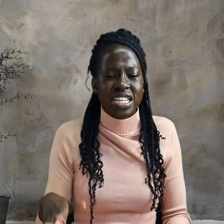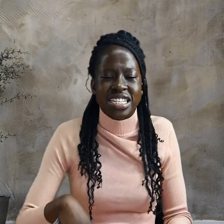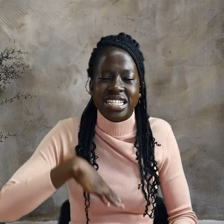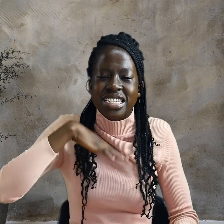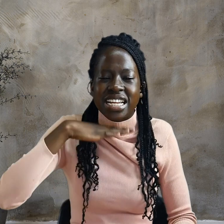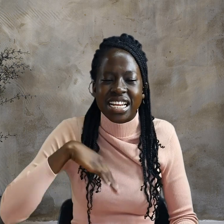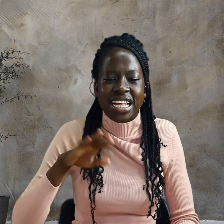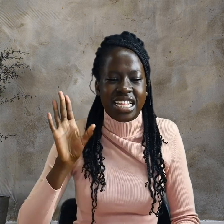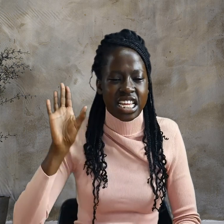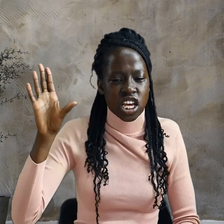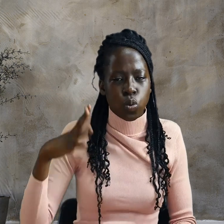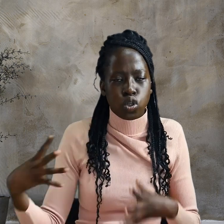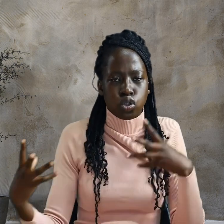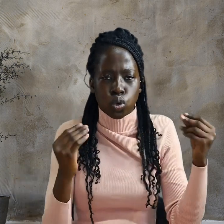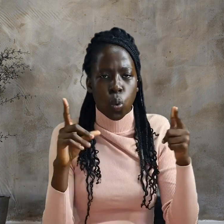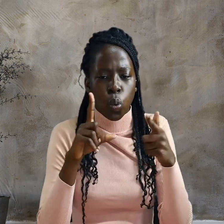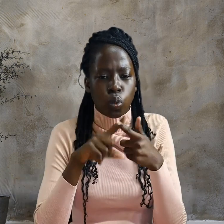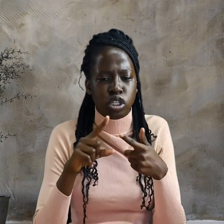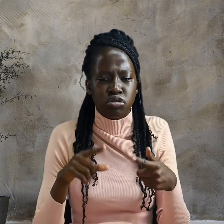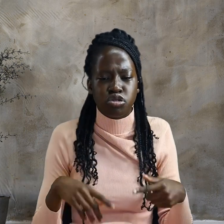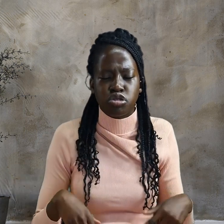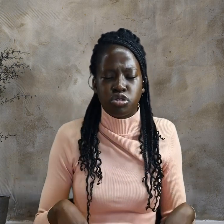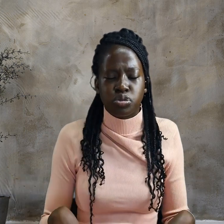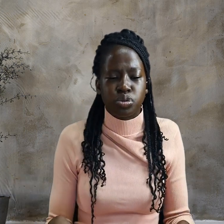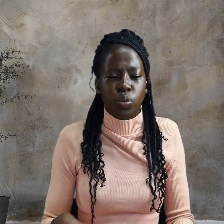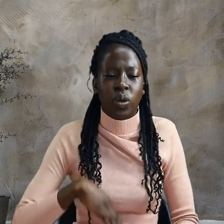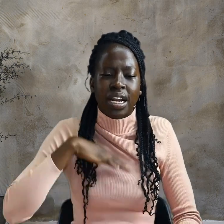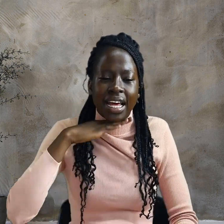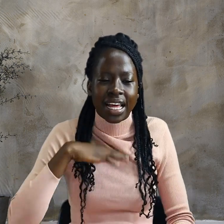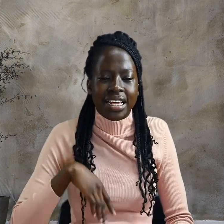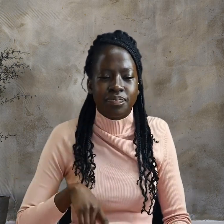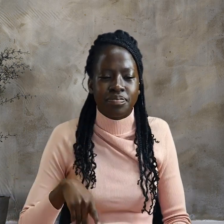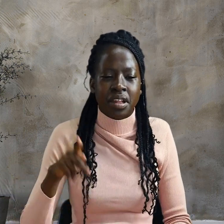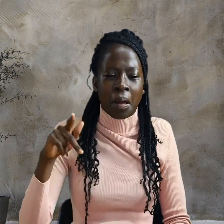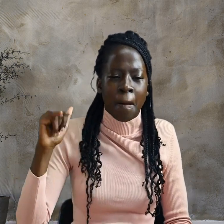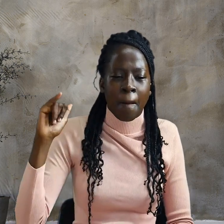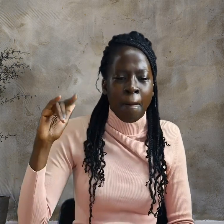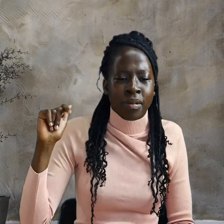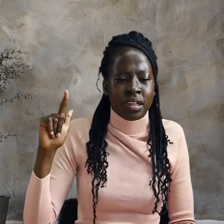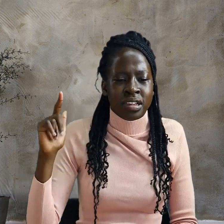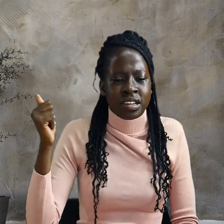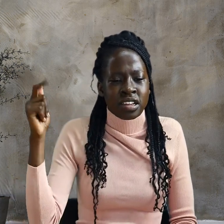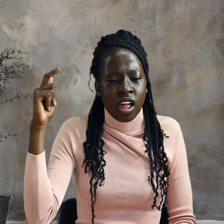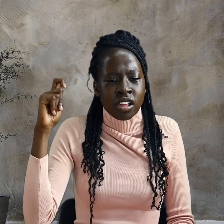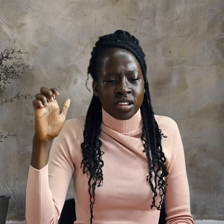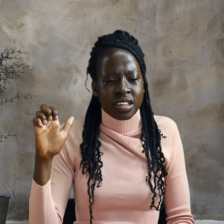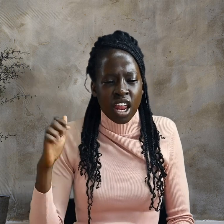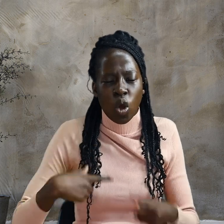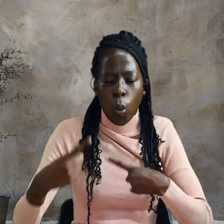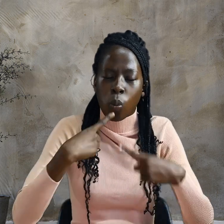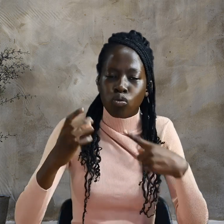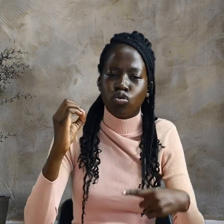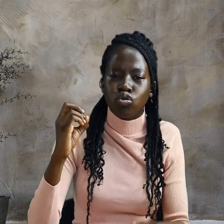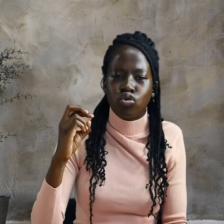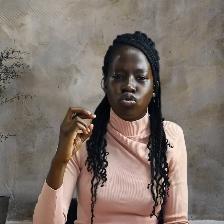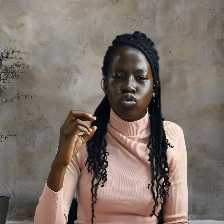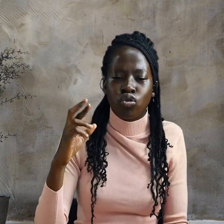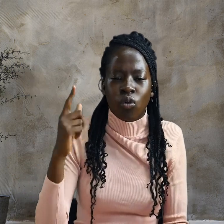summoned Jesus, and asked him, are you the king of the Jews? Is that your own